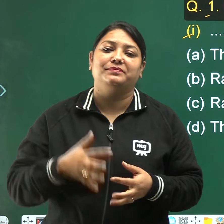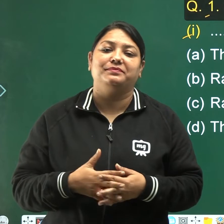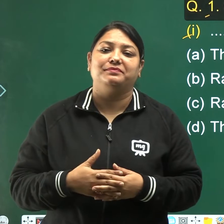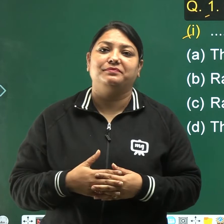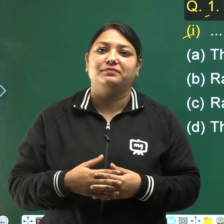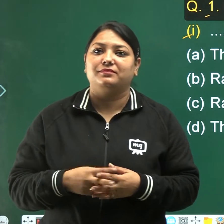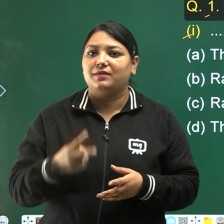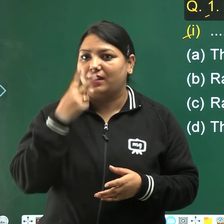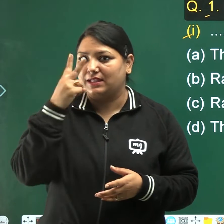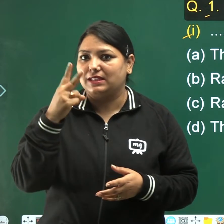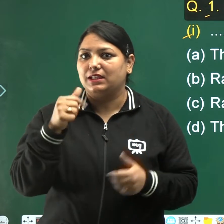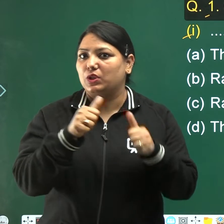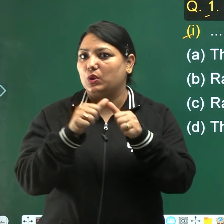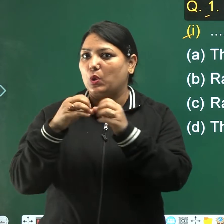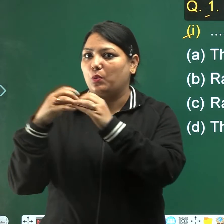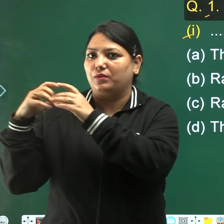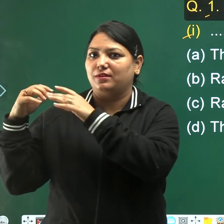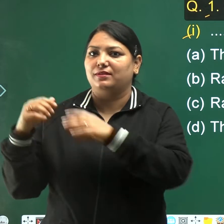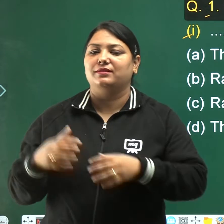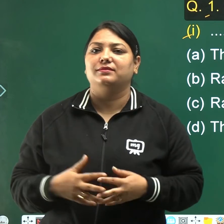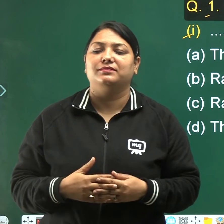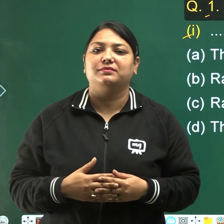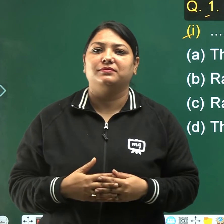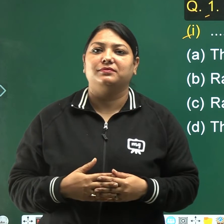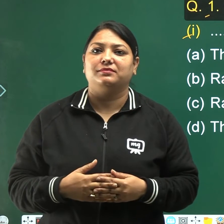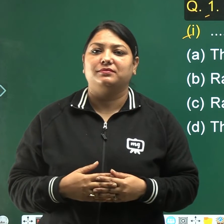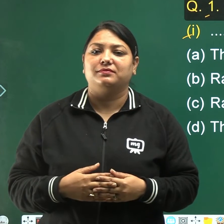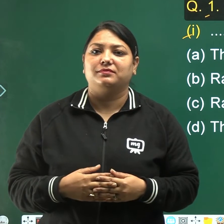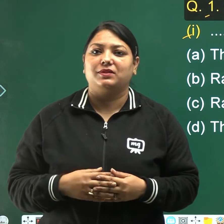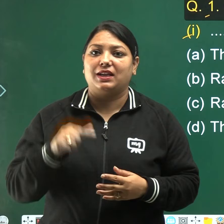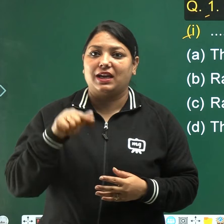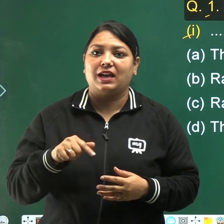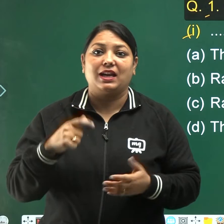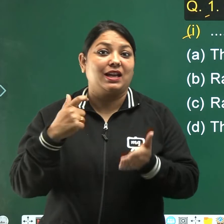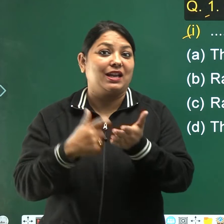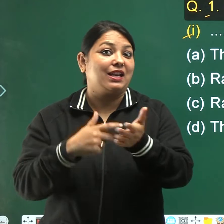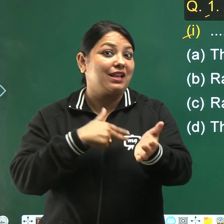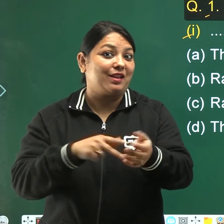Let us see the option, let see it is a Ramu,